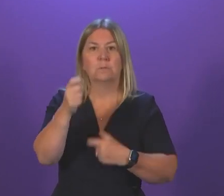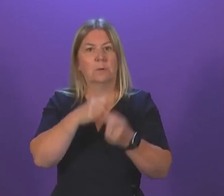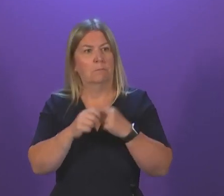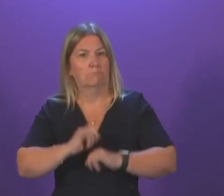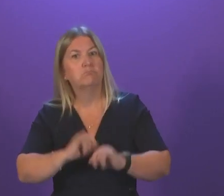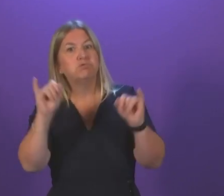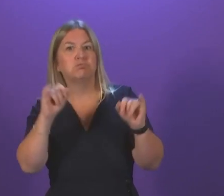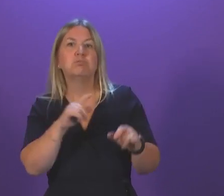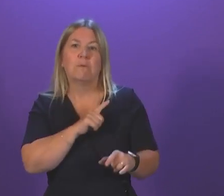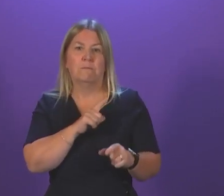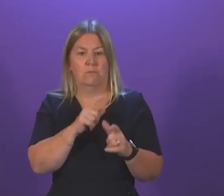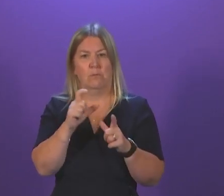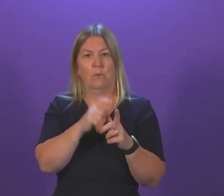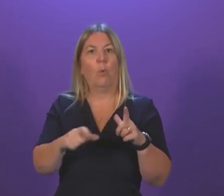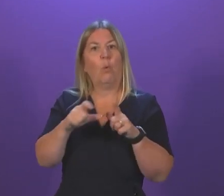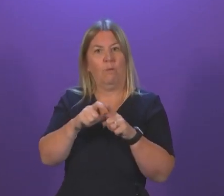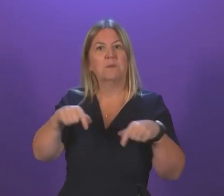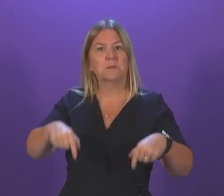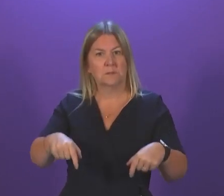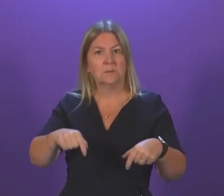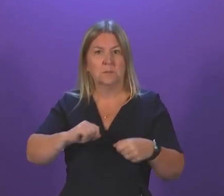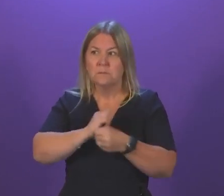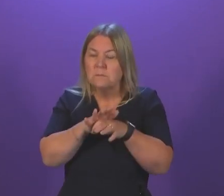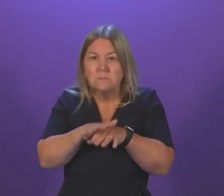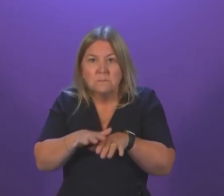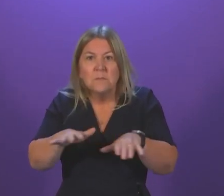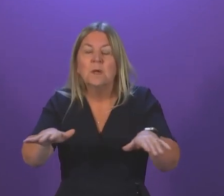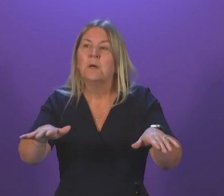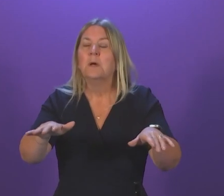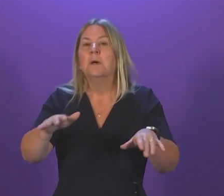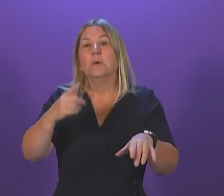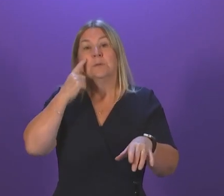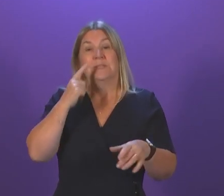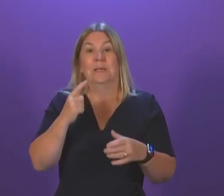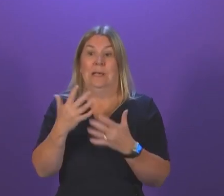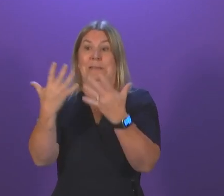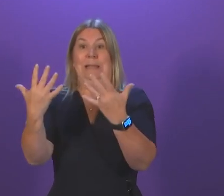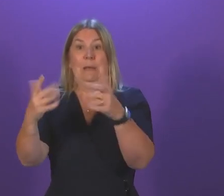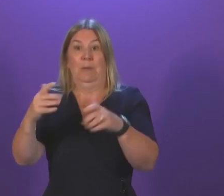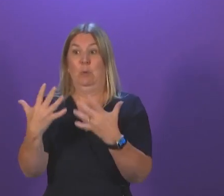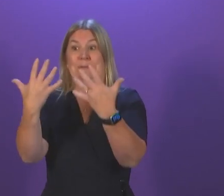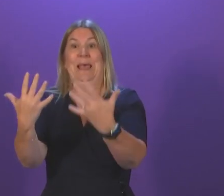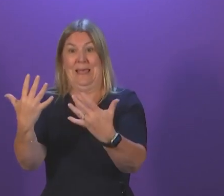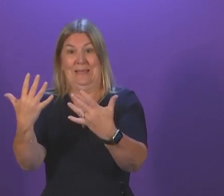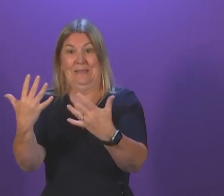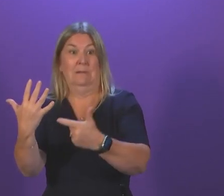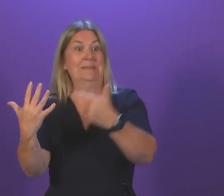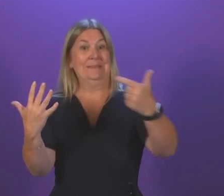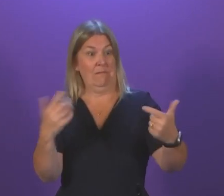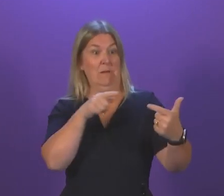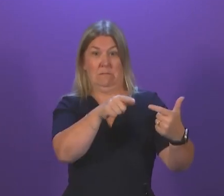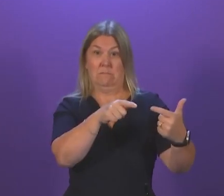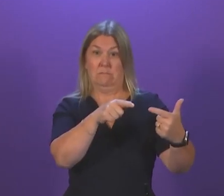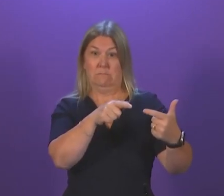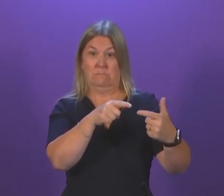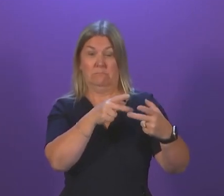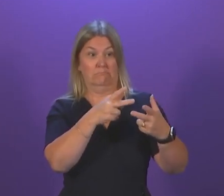of COVID. The figures that we saw last week of just over seven in 10 people being seen within four hours within